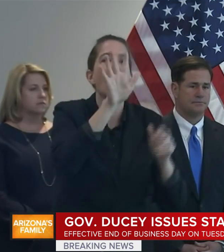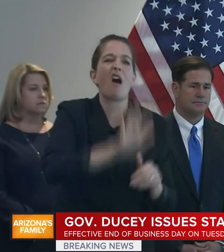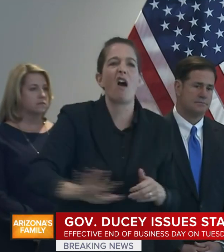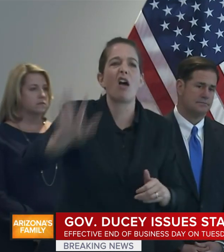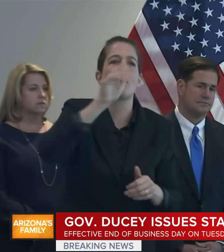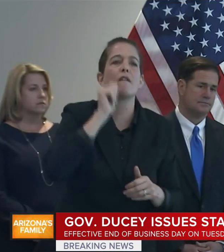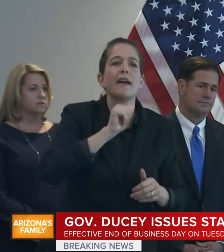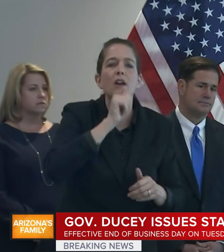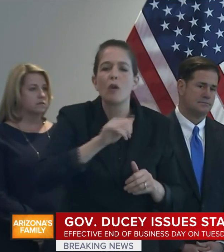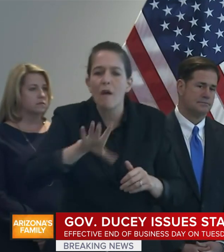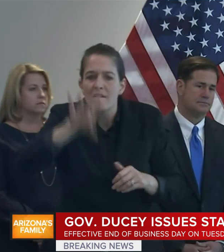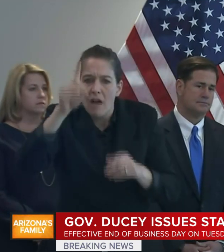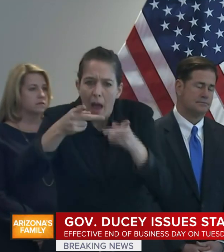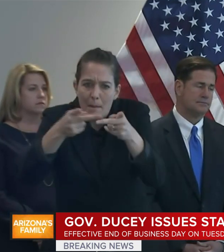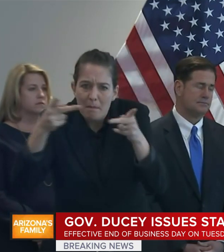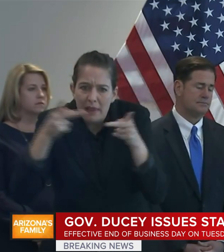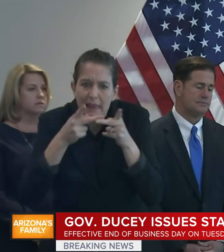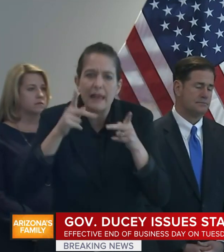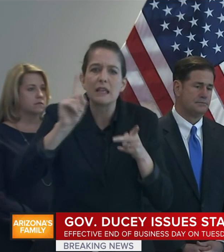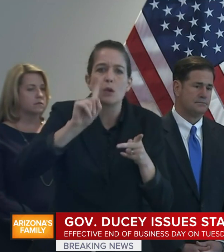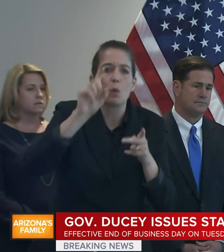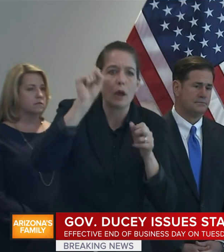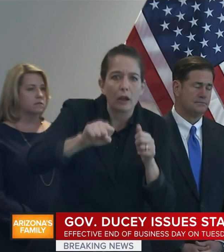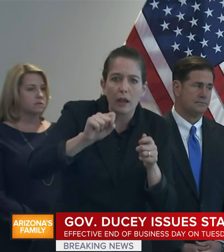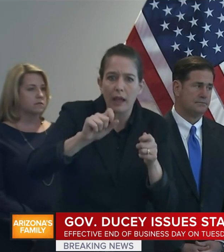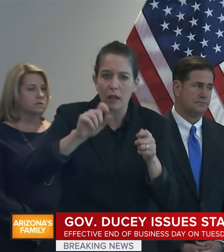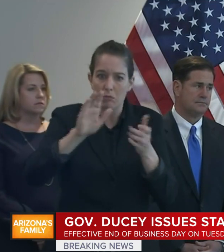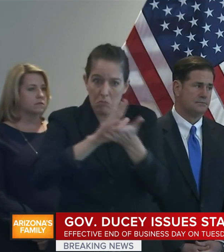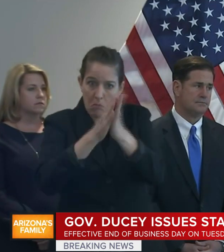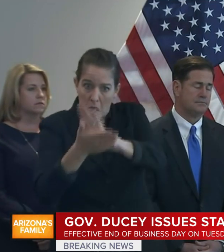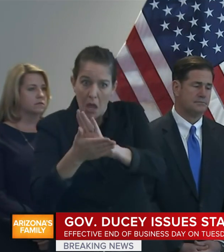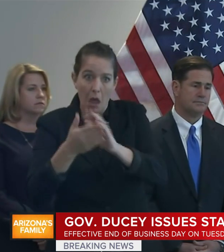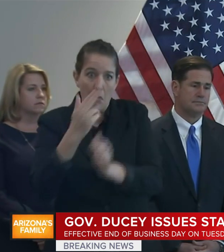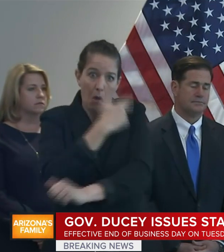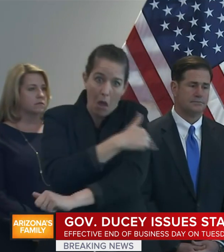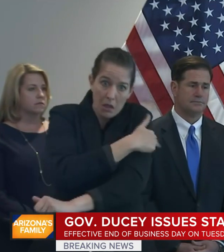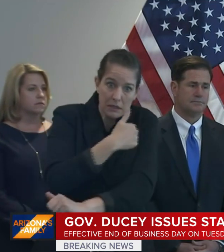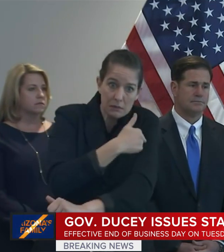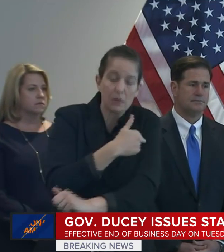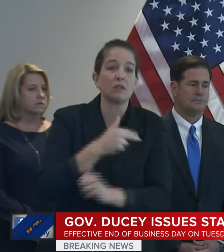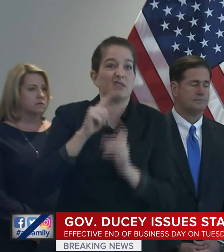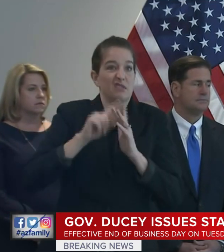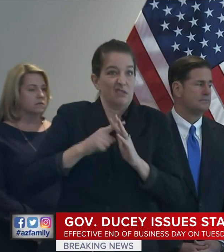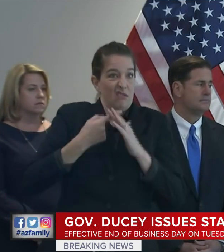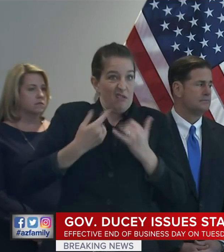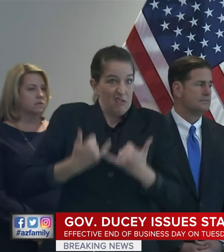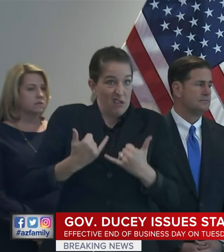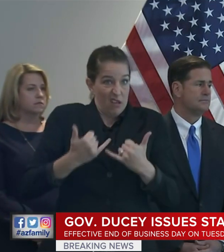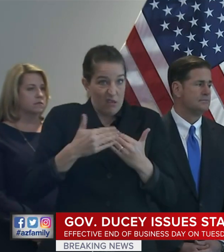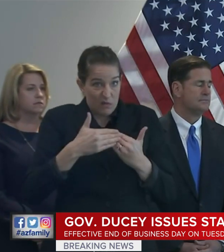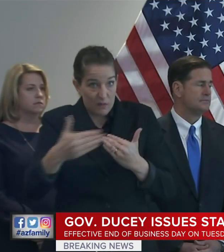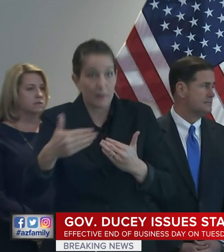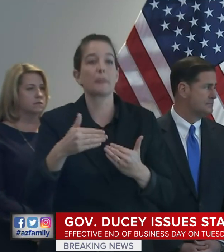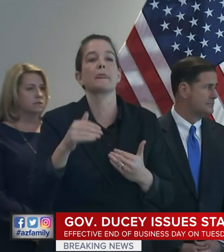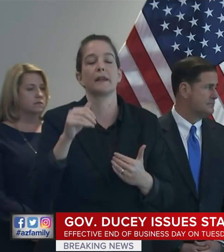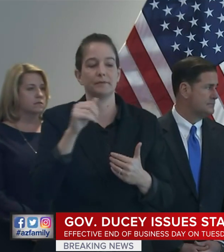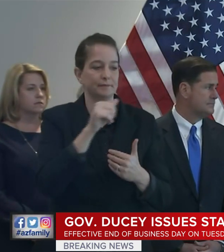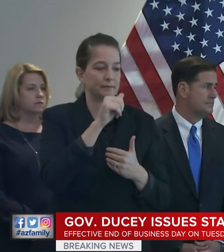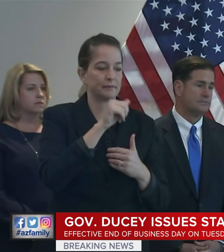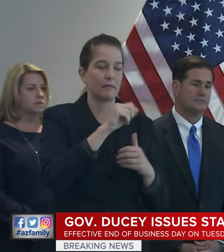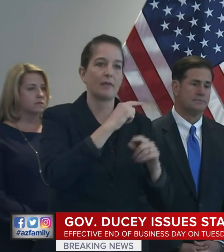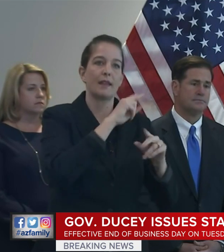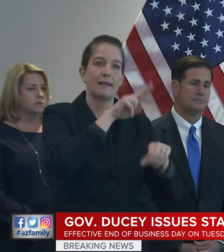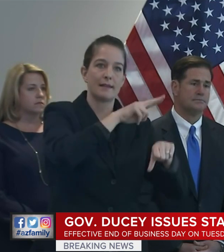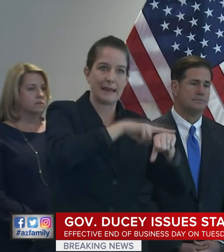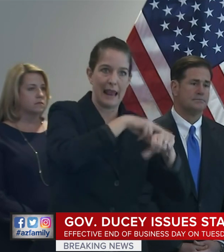high-acuity care. Beginning today, the Army Corps will work with the Arizona National Guard to begin reactivation of St.